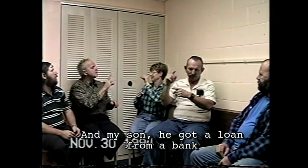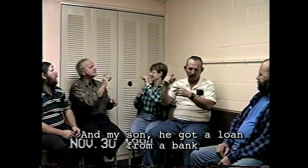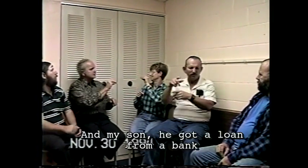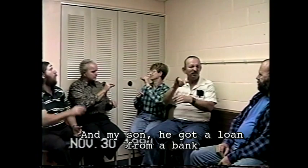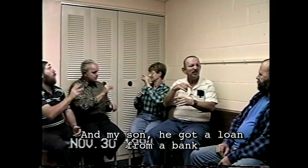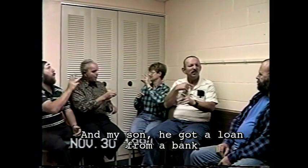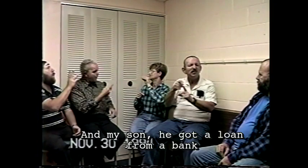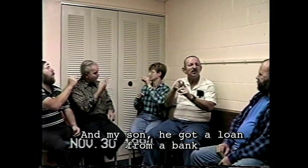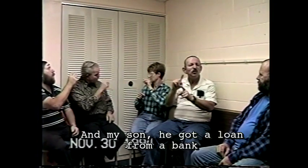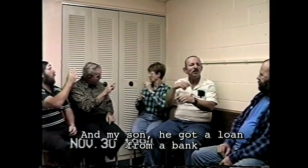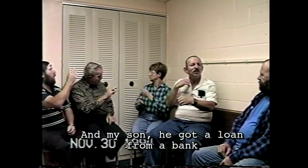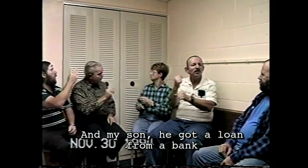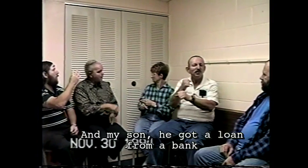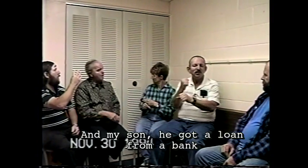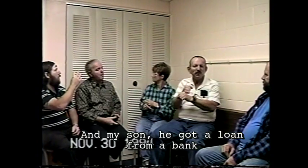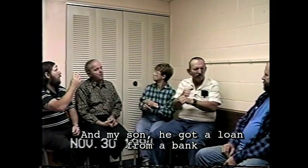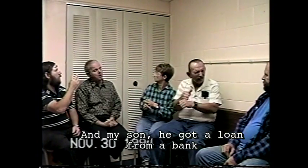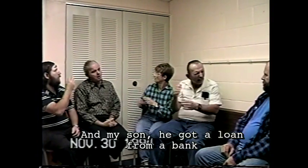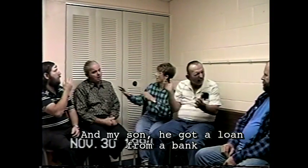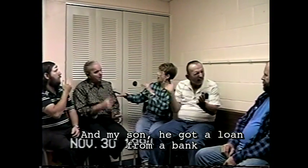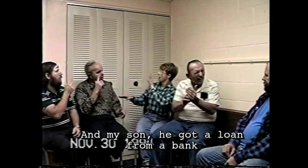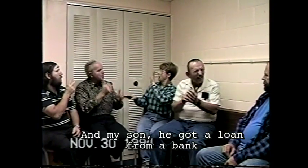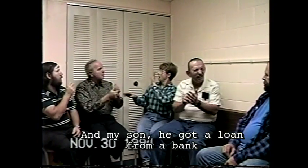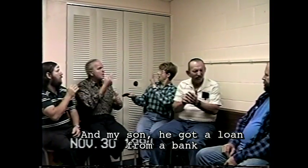Mm-hmm. $60 months. Mm-hmm. And, um,